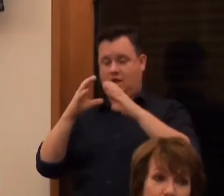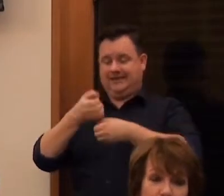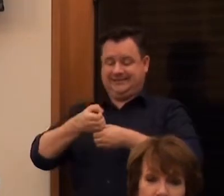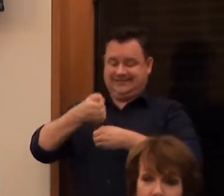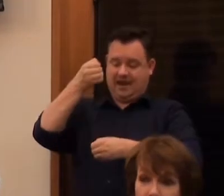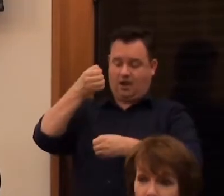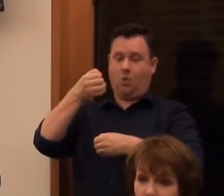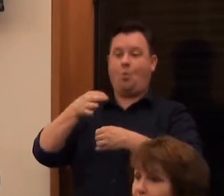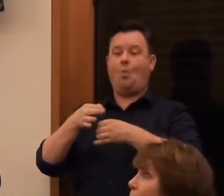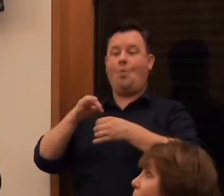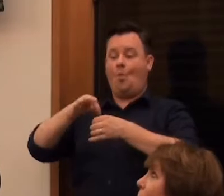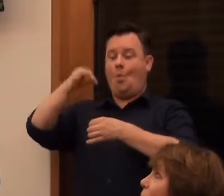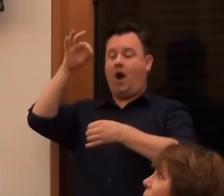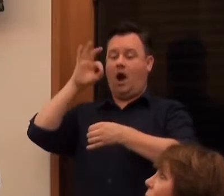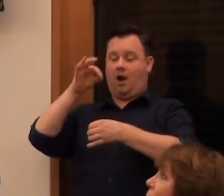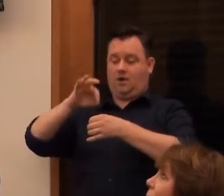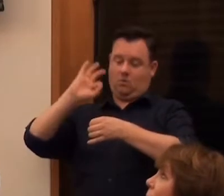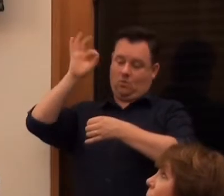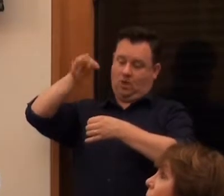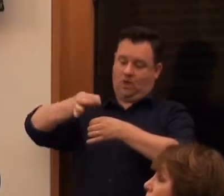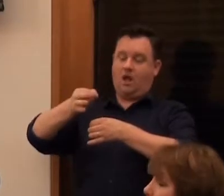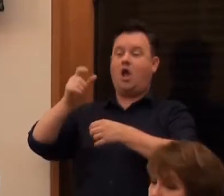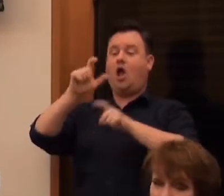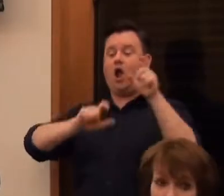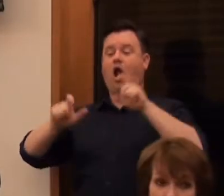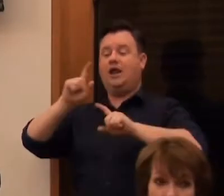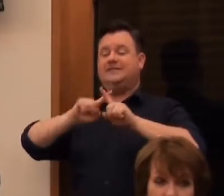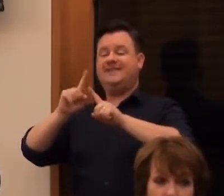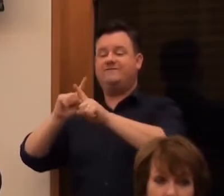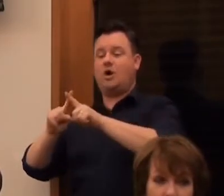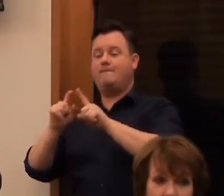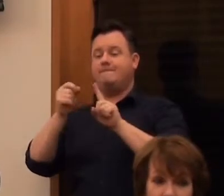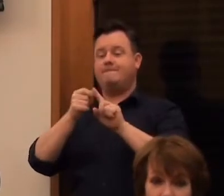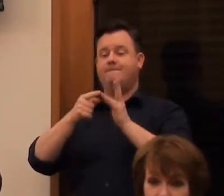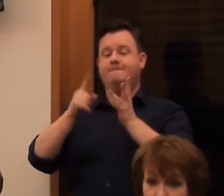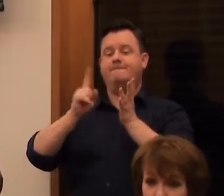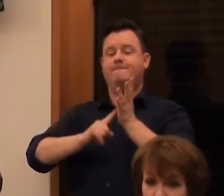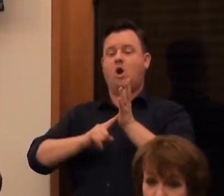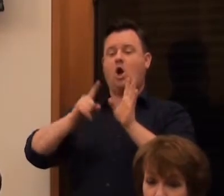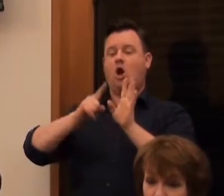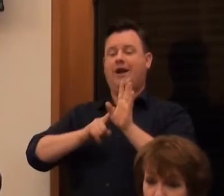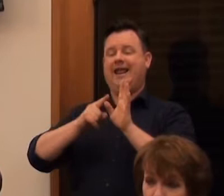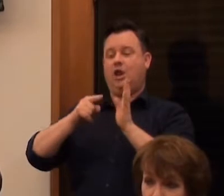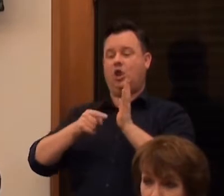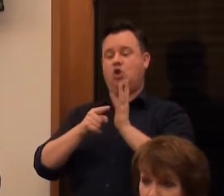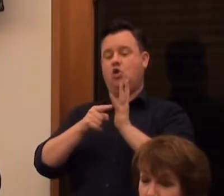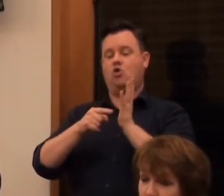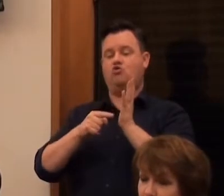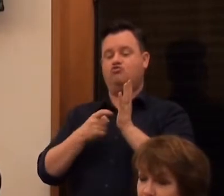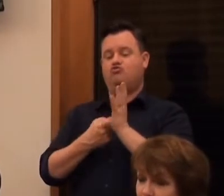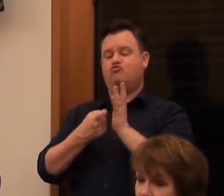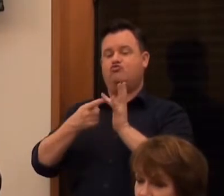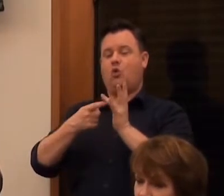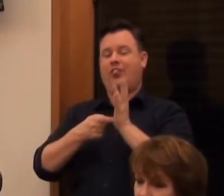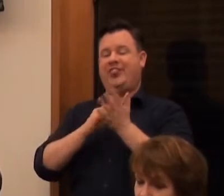wires and then just poured different coloured polyurethane rubber on top. Like